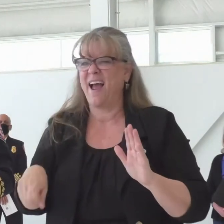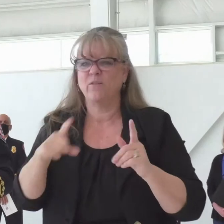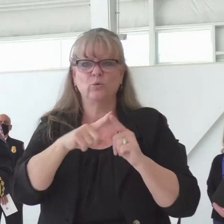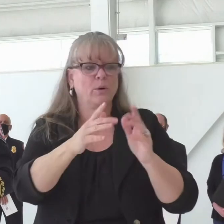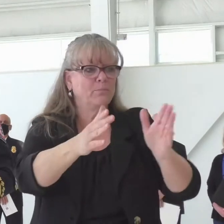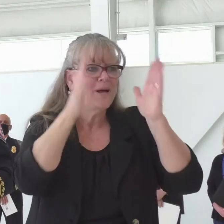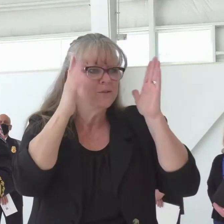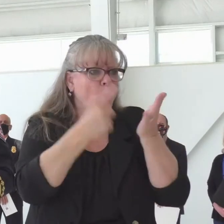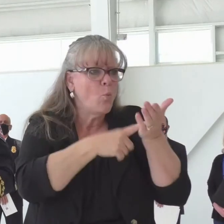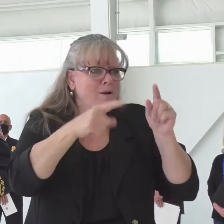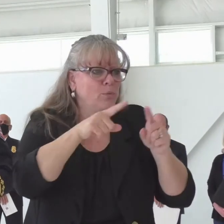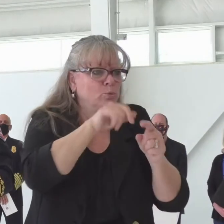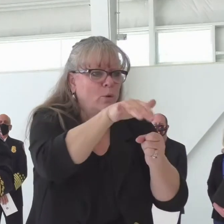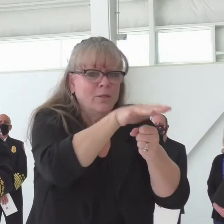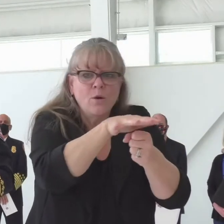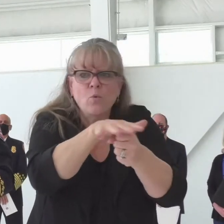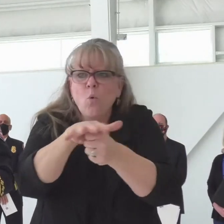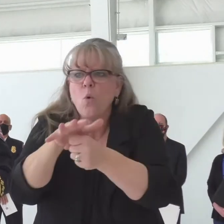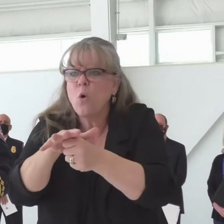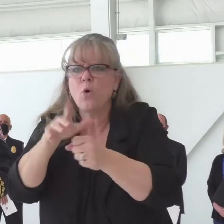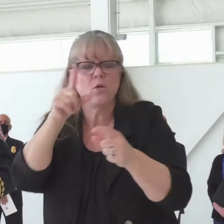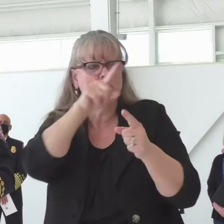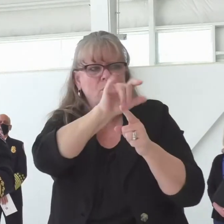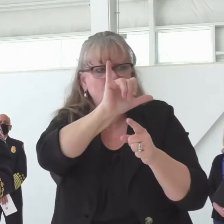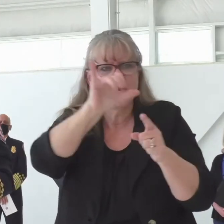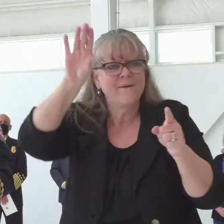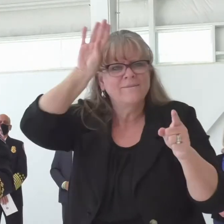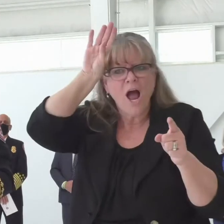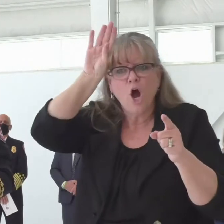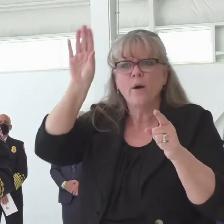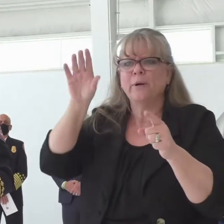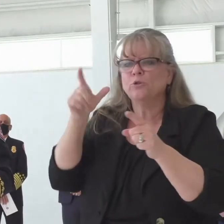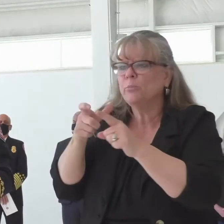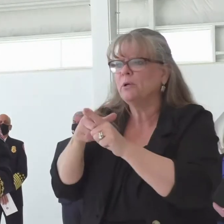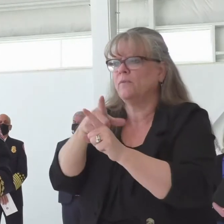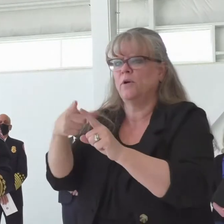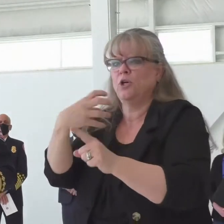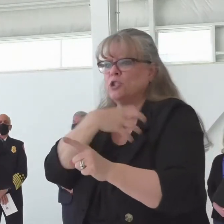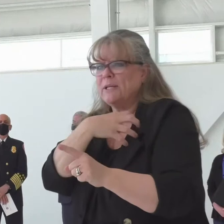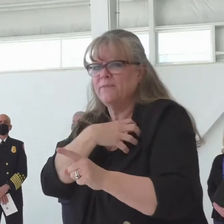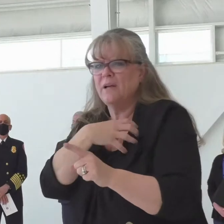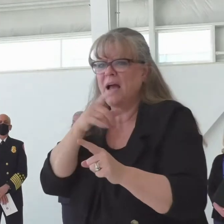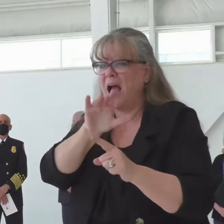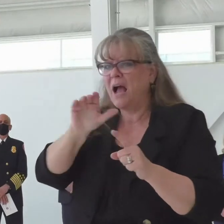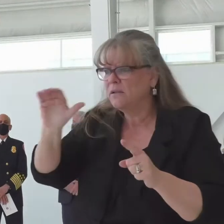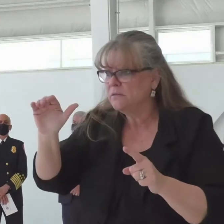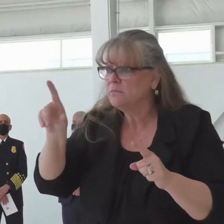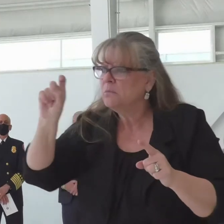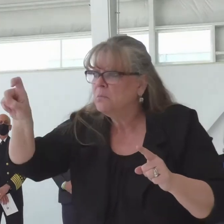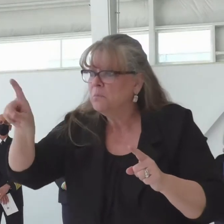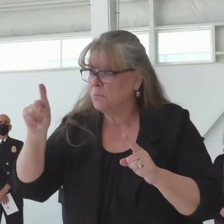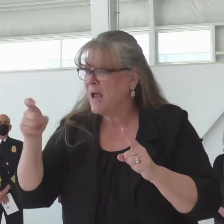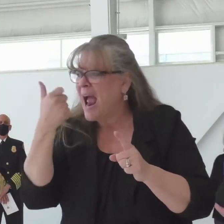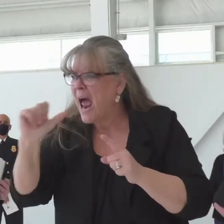local federal agencies, the county sheriffs to see if any restrictions are in place. With that, thank you for your time.